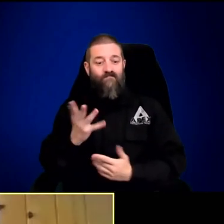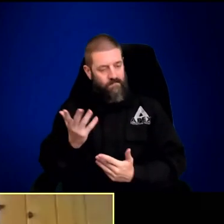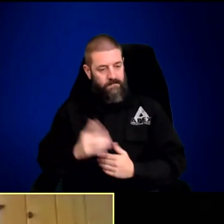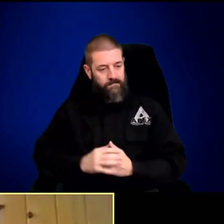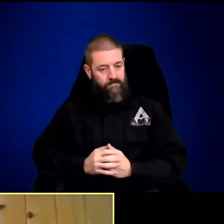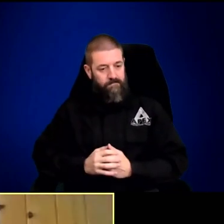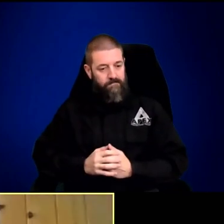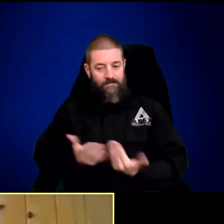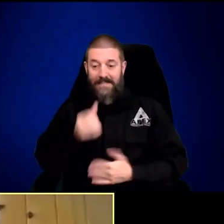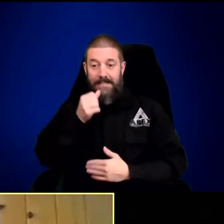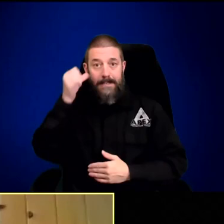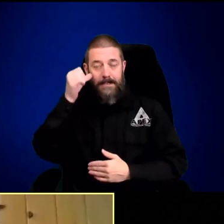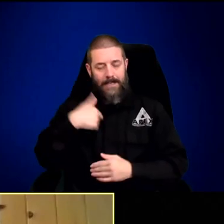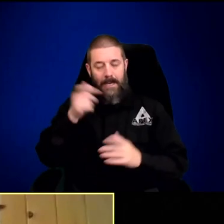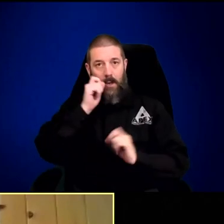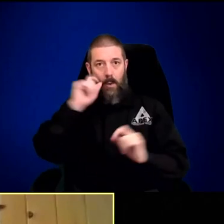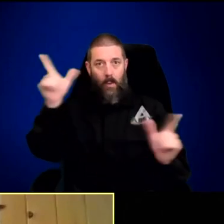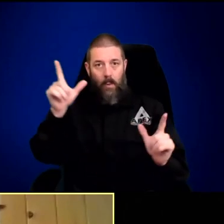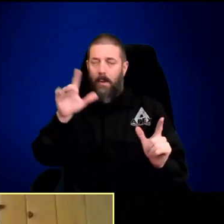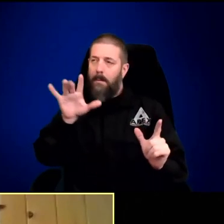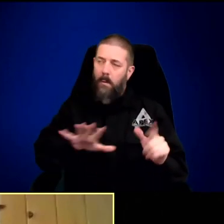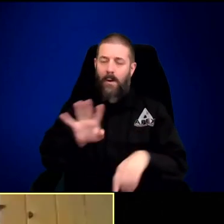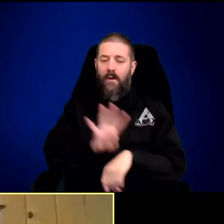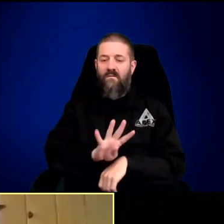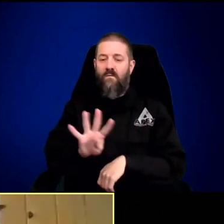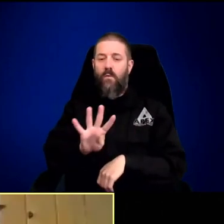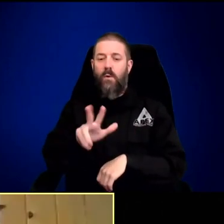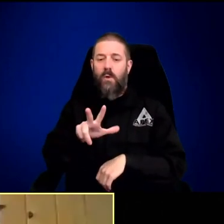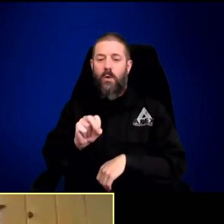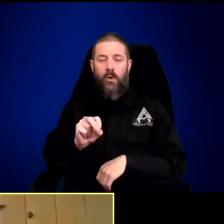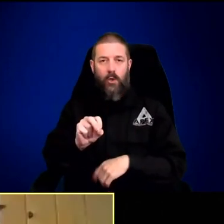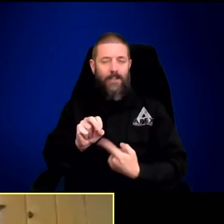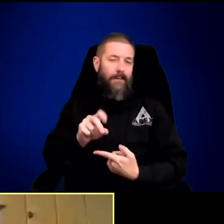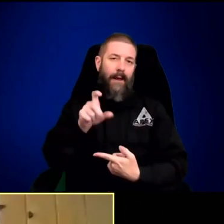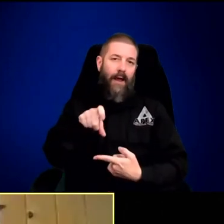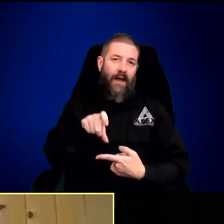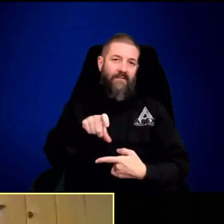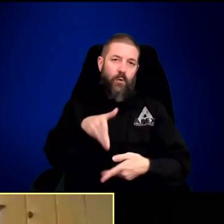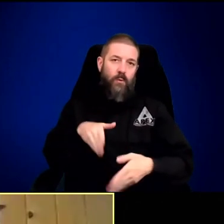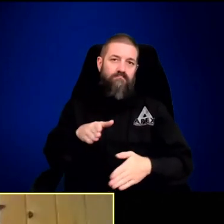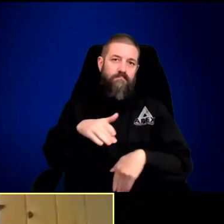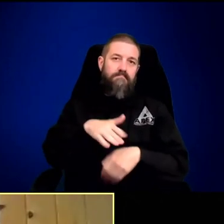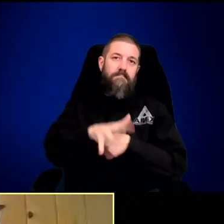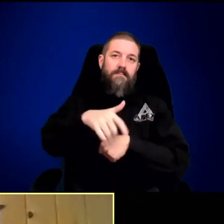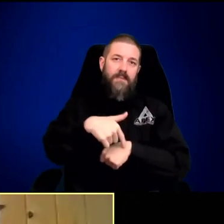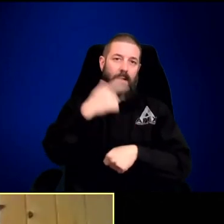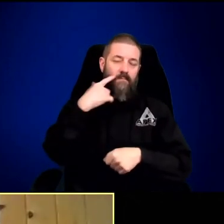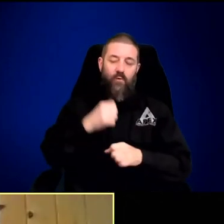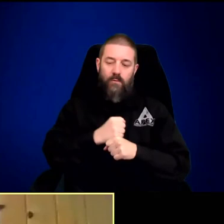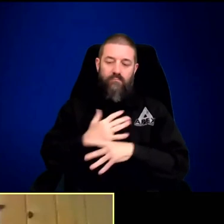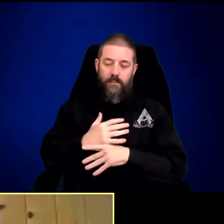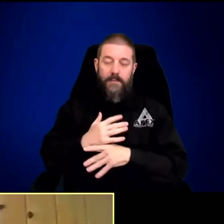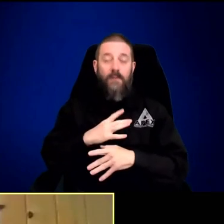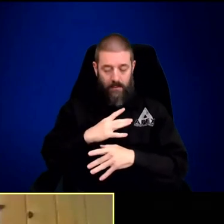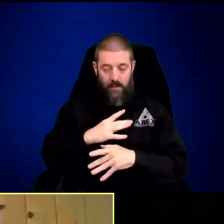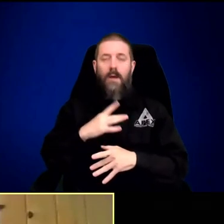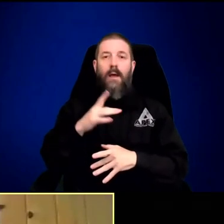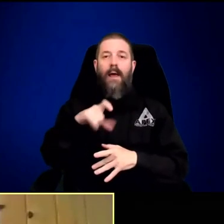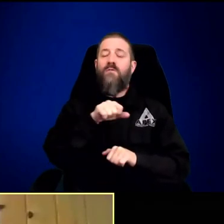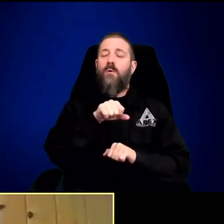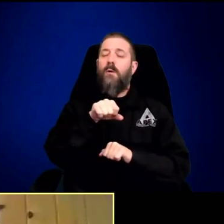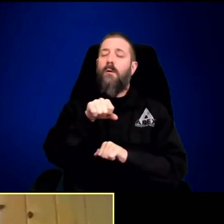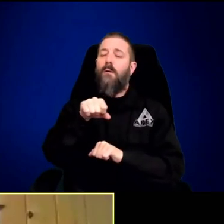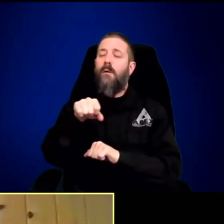Well, like yesterday, I got up at about 4.30. I need to allow enough time to get ready in the morning,